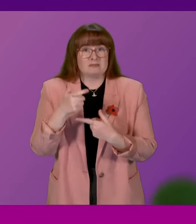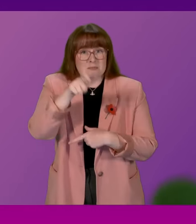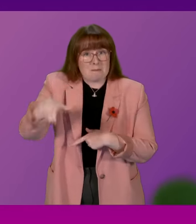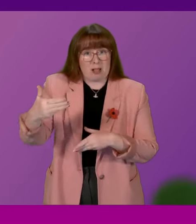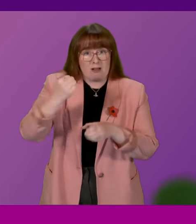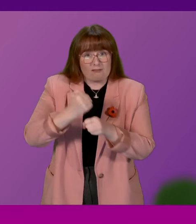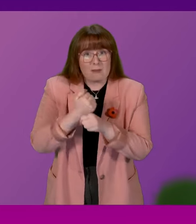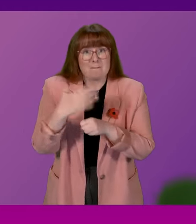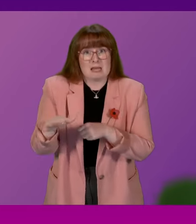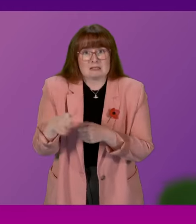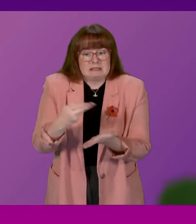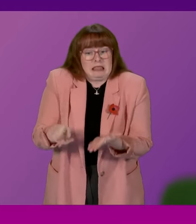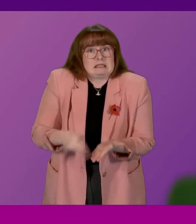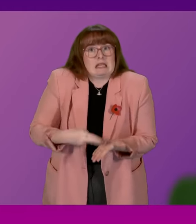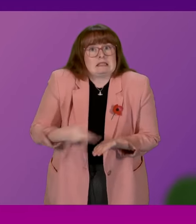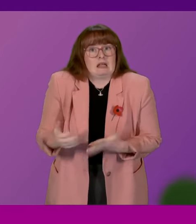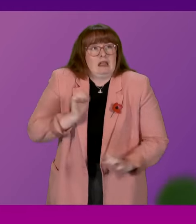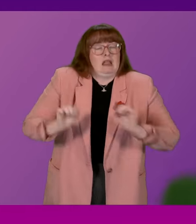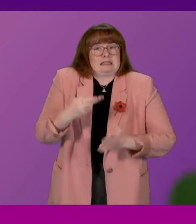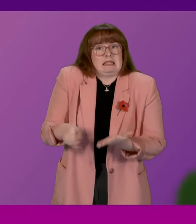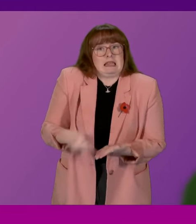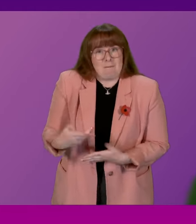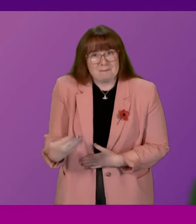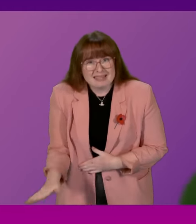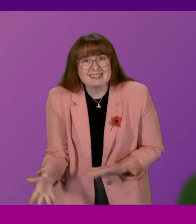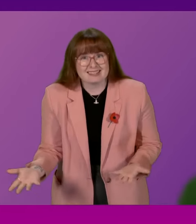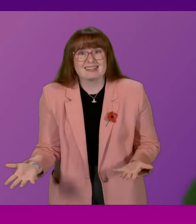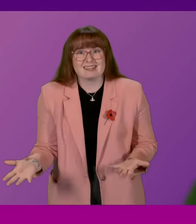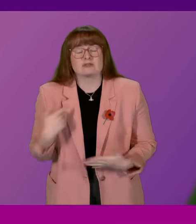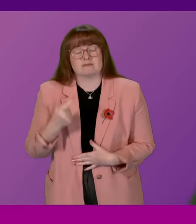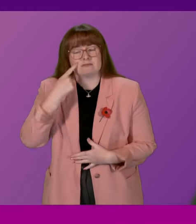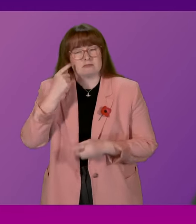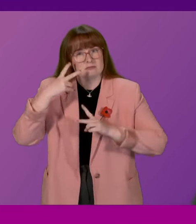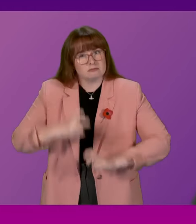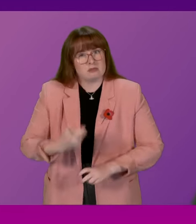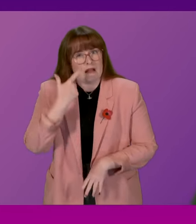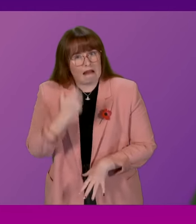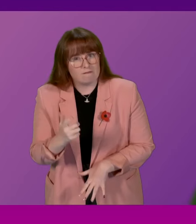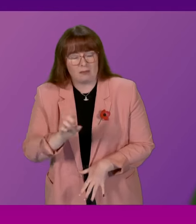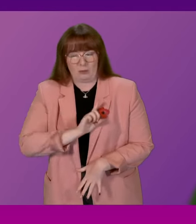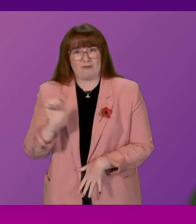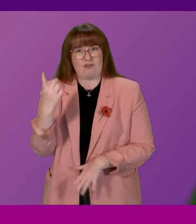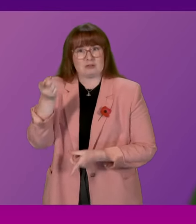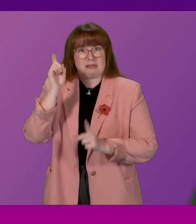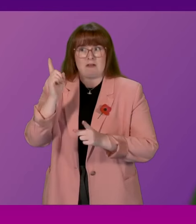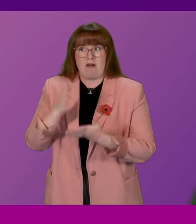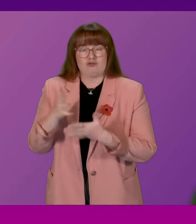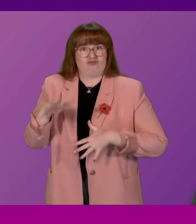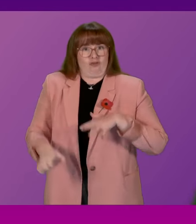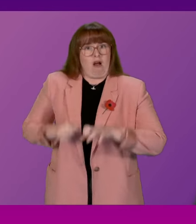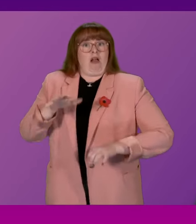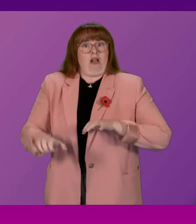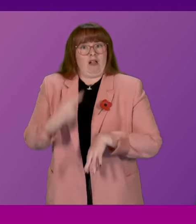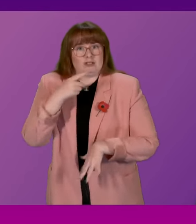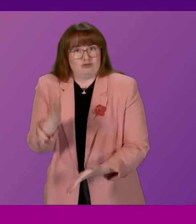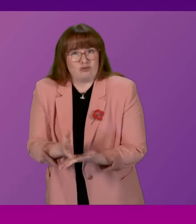running away from scrutiny. But let's look very carefully, because the First Minister seems to be struggling with this, as to what was